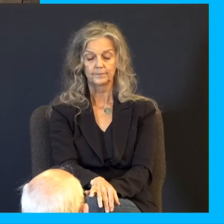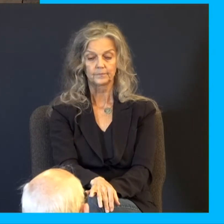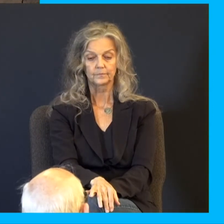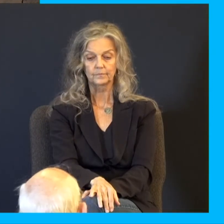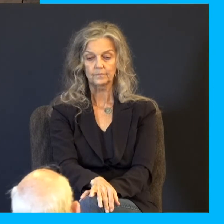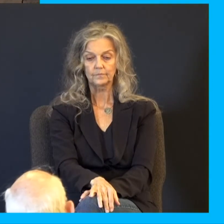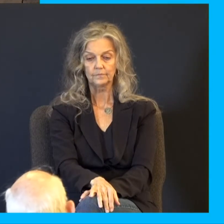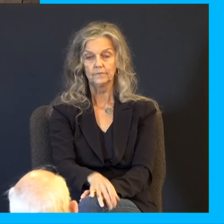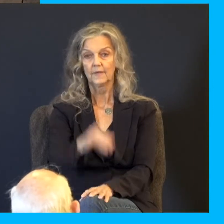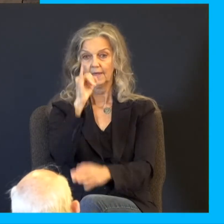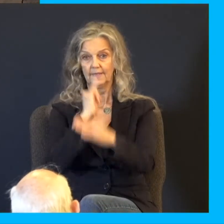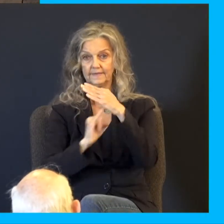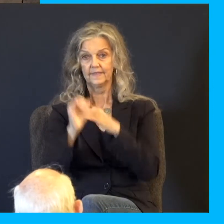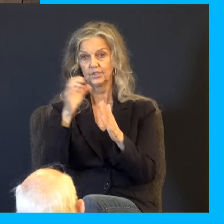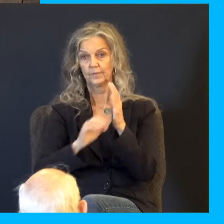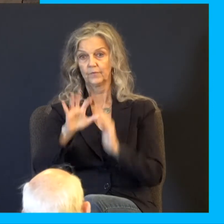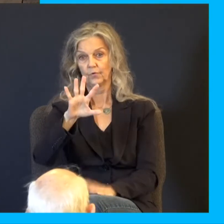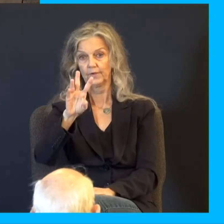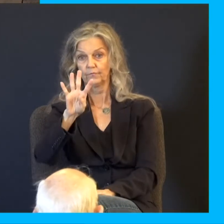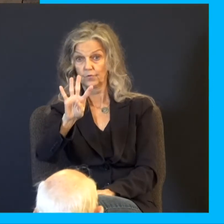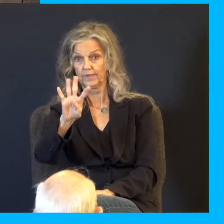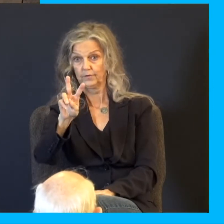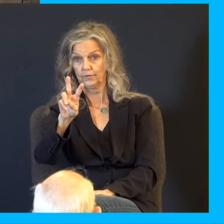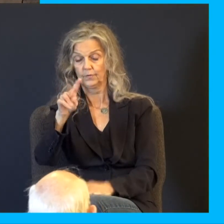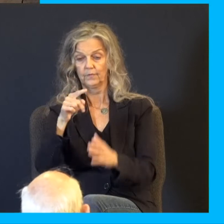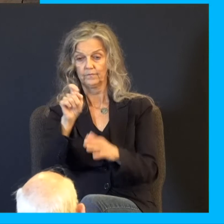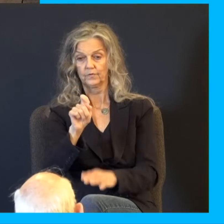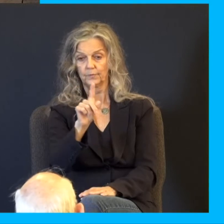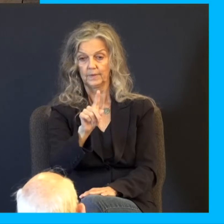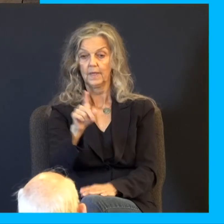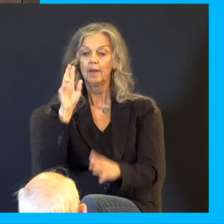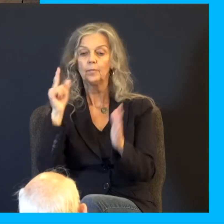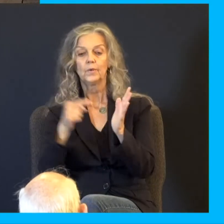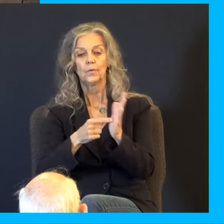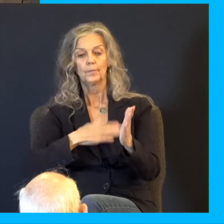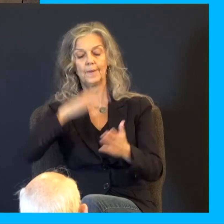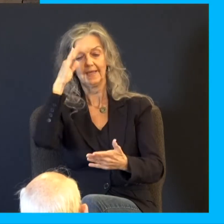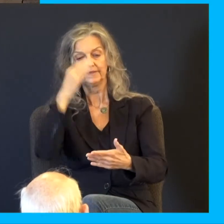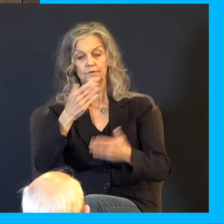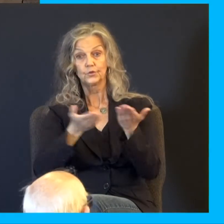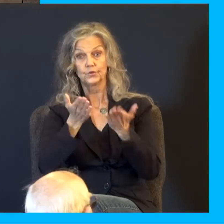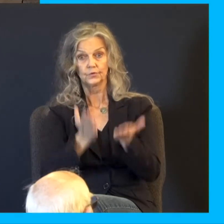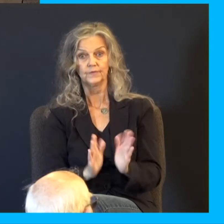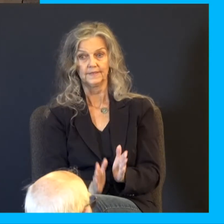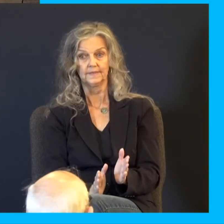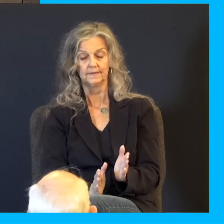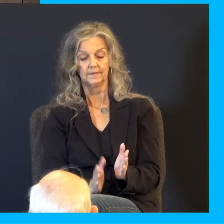Isaiah 42, verse 1. Behold, my servant, whom I uphold, mine elect, and whom